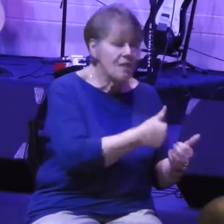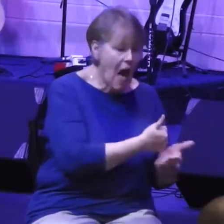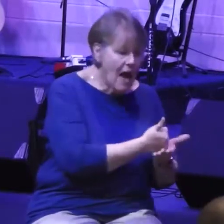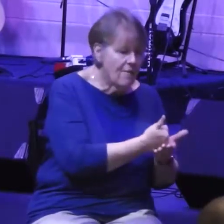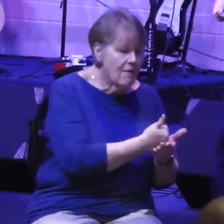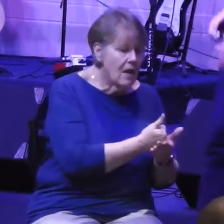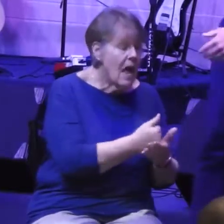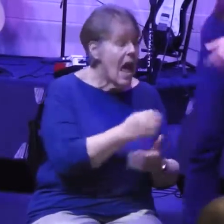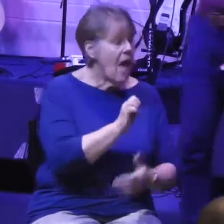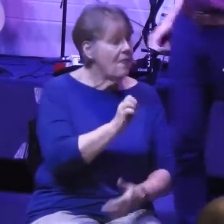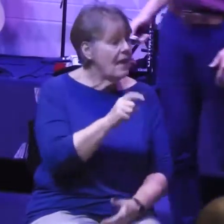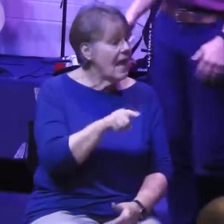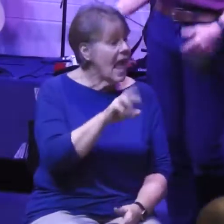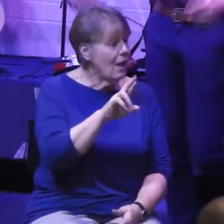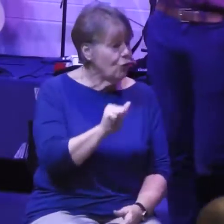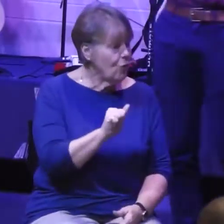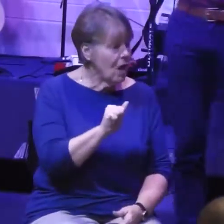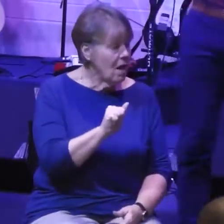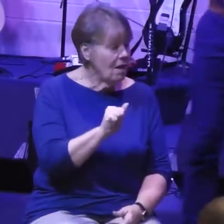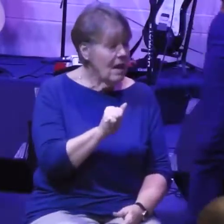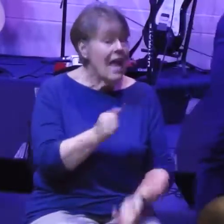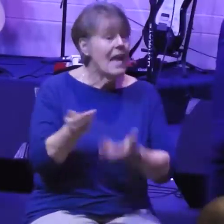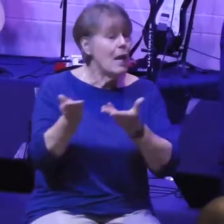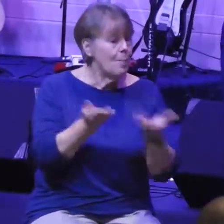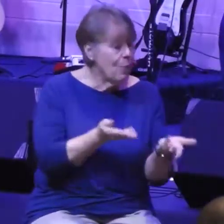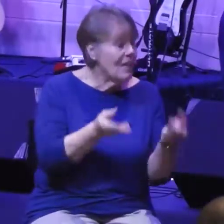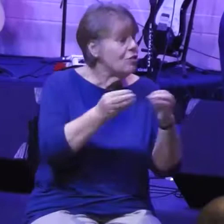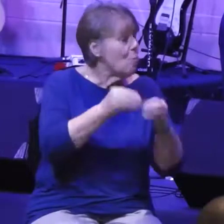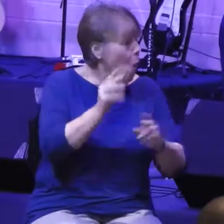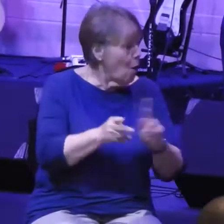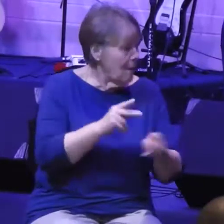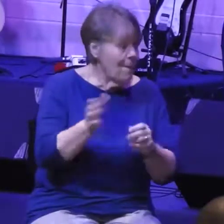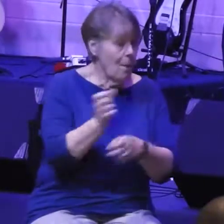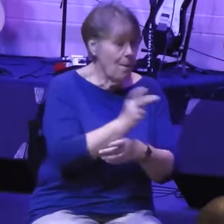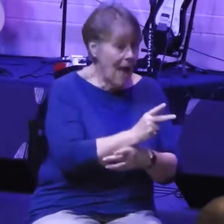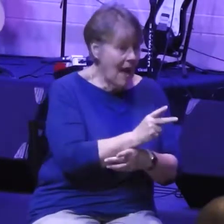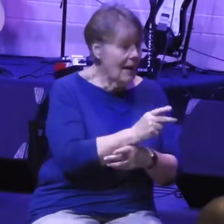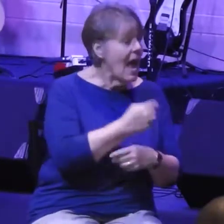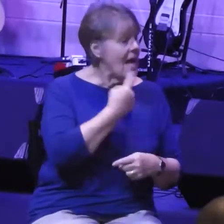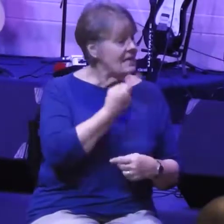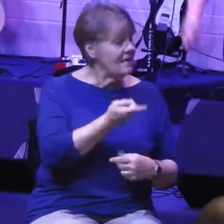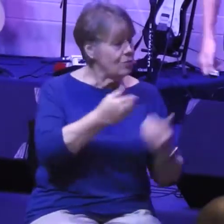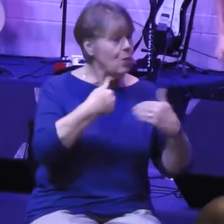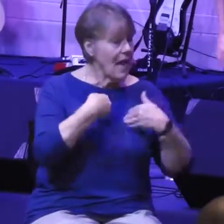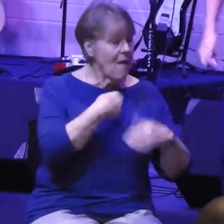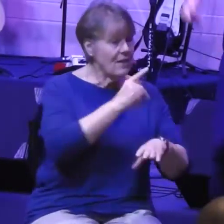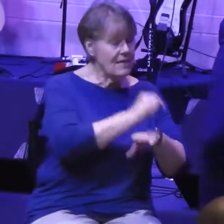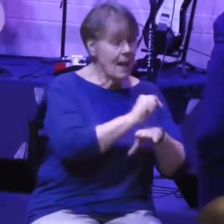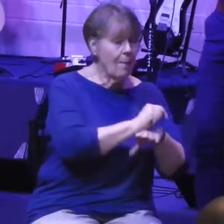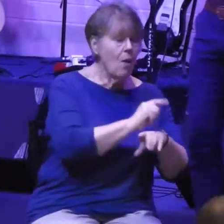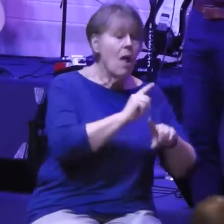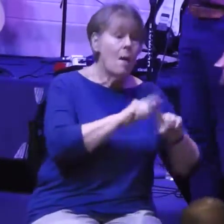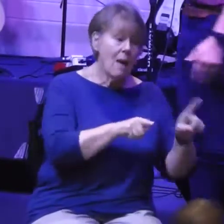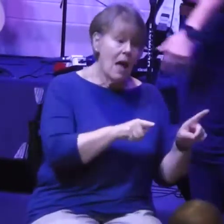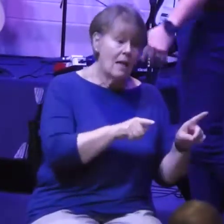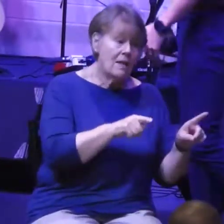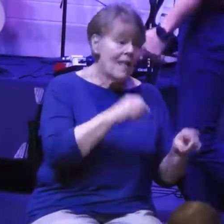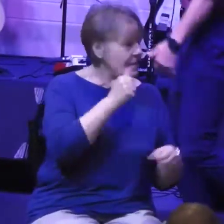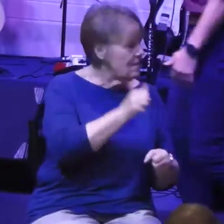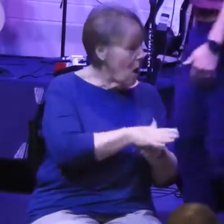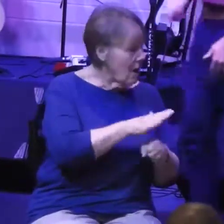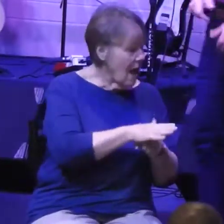more people back to Jerusalem, and he says, okay, we have a temple, but now we shouldn't just have a temple, we should worship our God. So Ezra leads revival